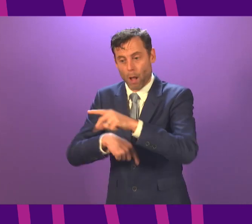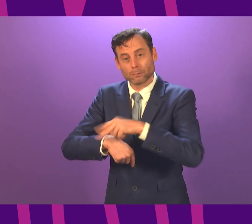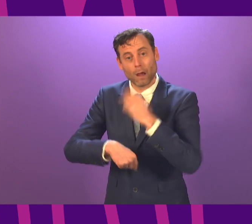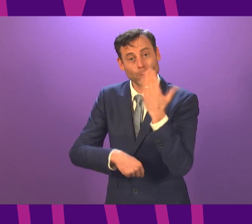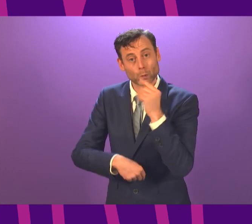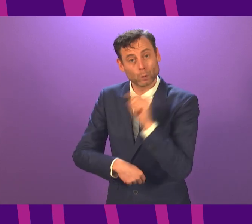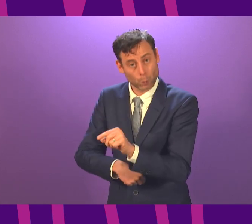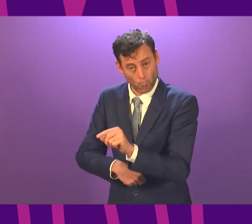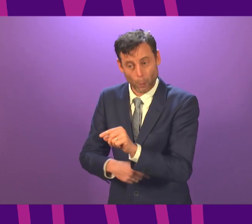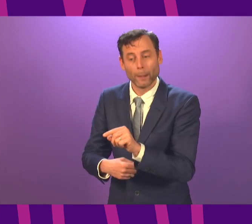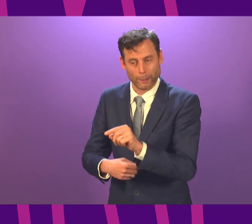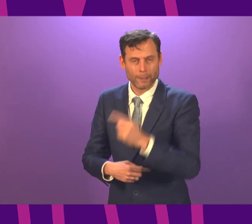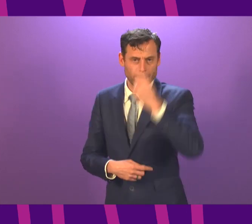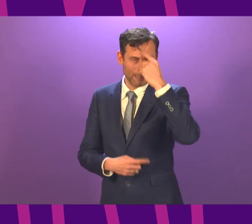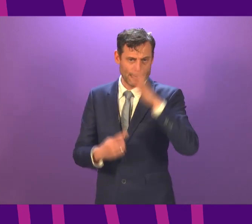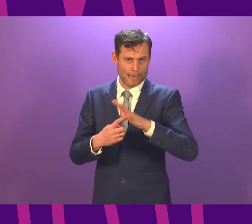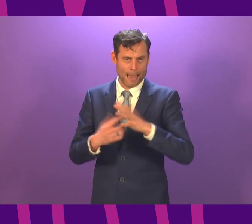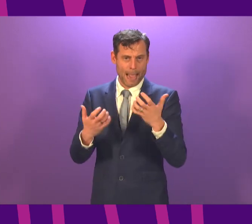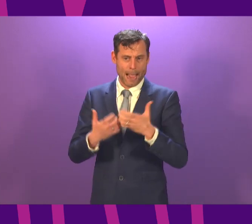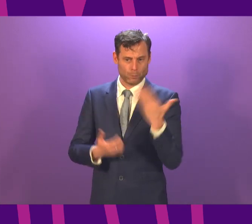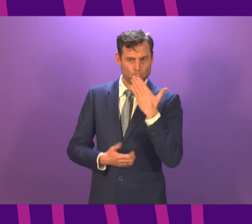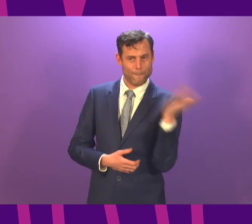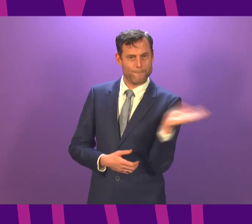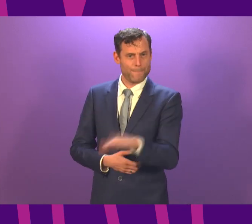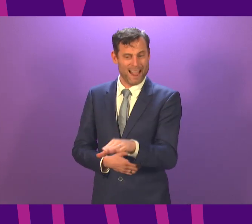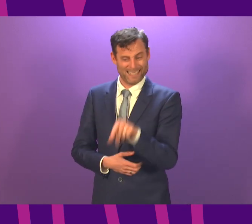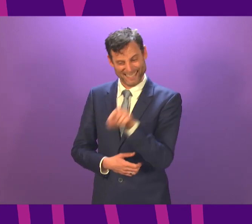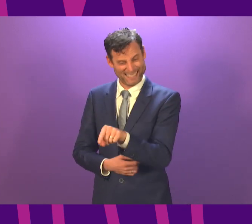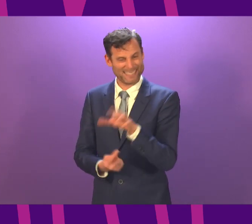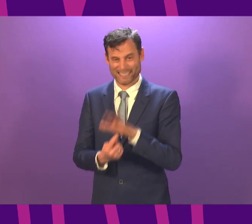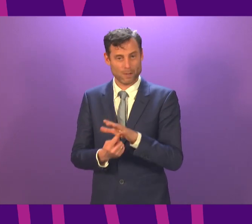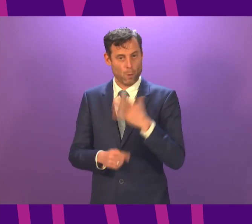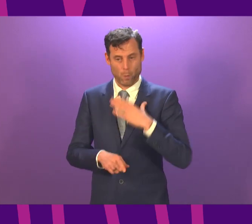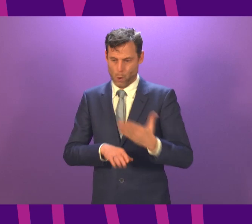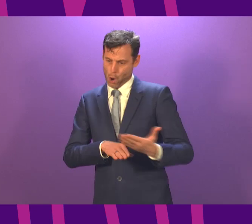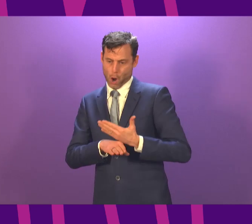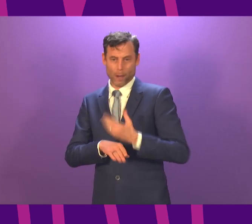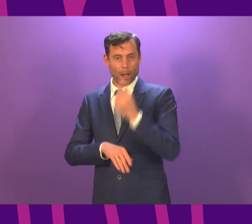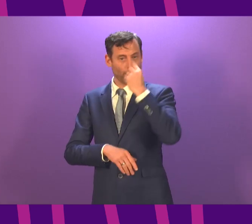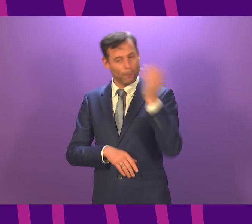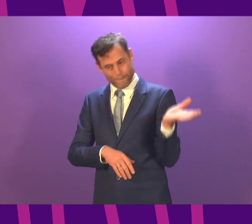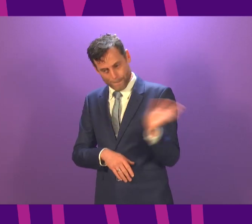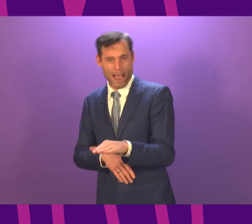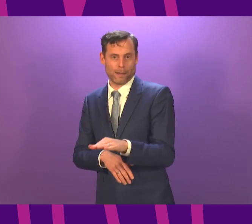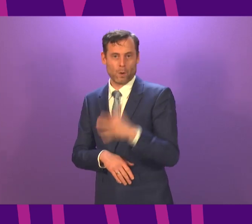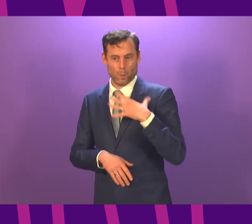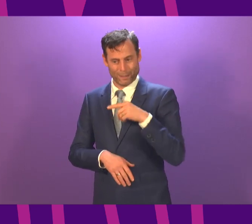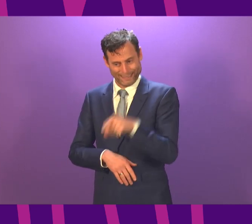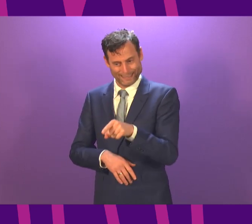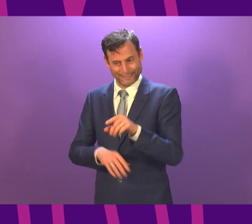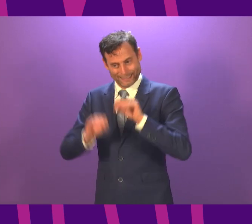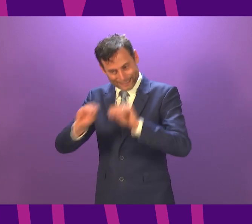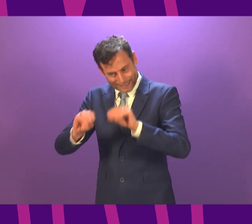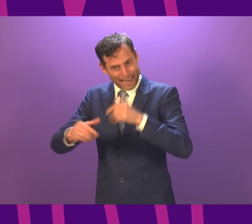clear that it remains our priority to get school buildings open again for all pupils as quickly as possible and then keep them open. But right now